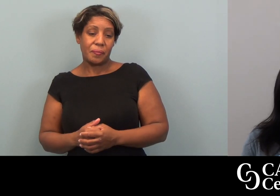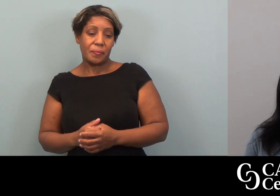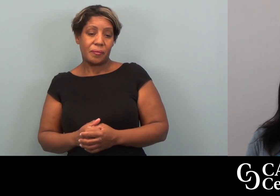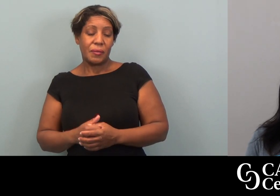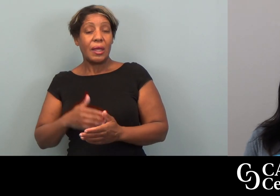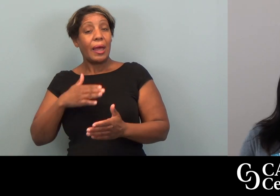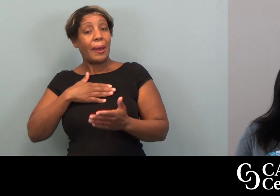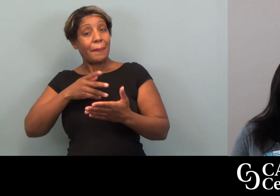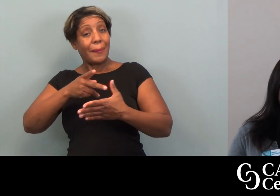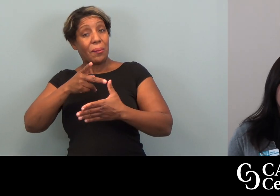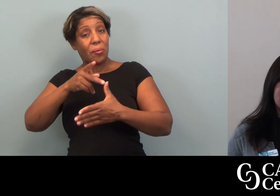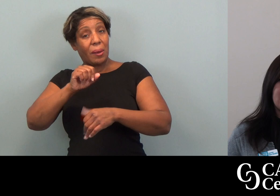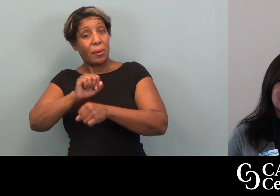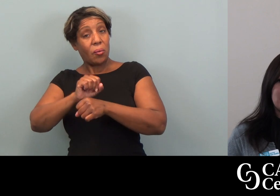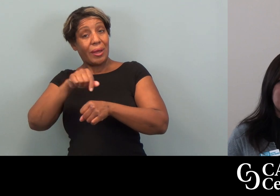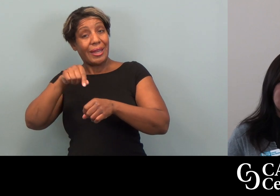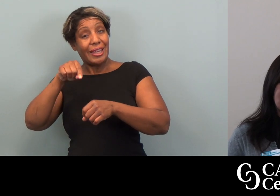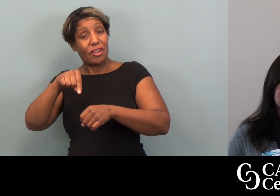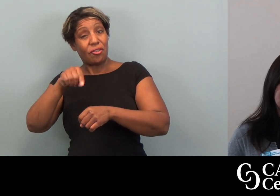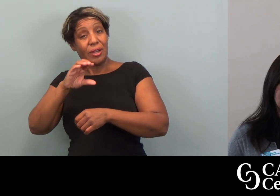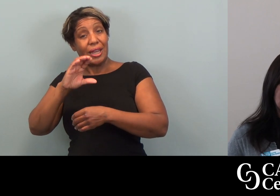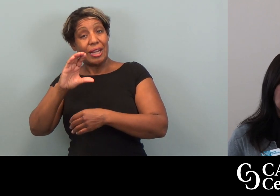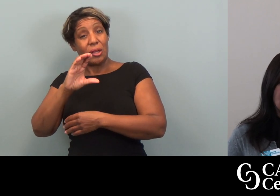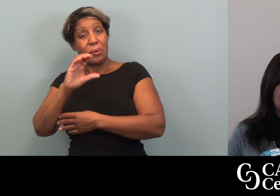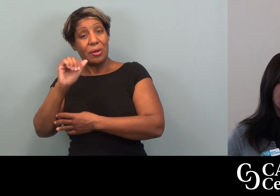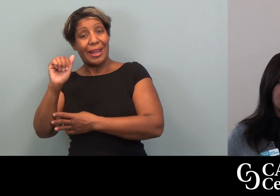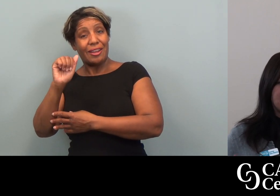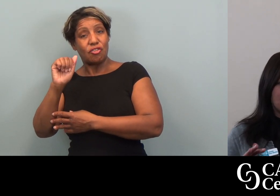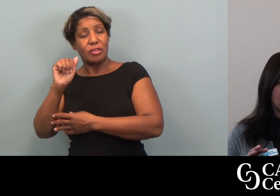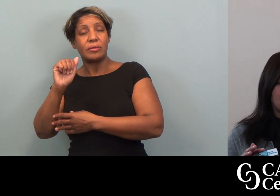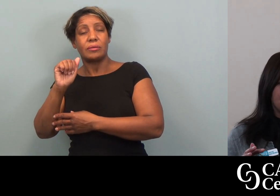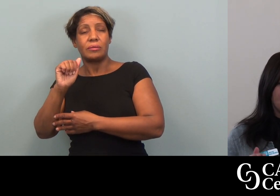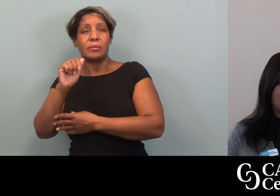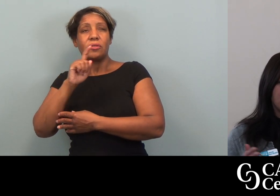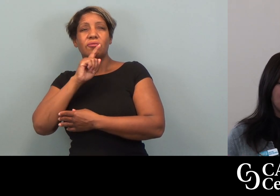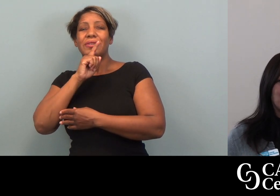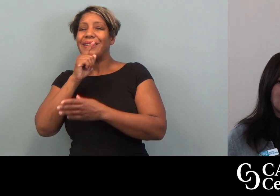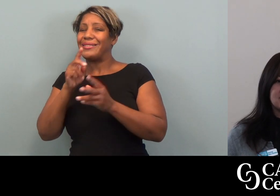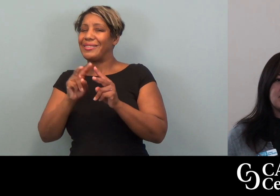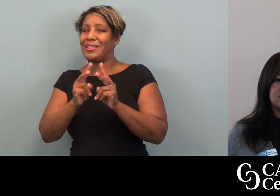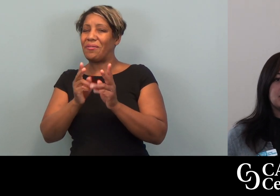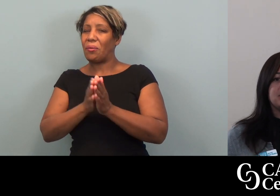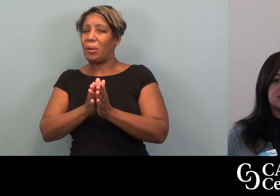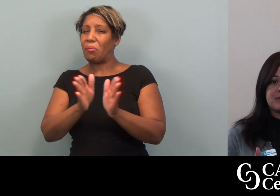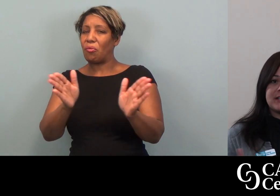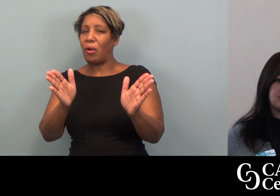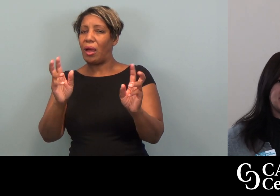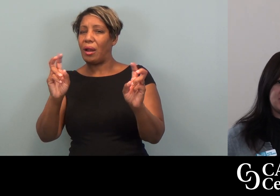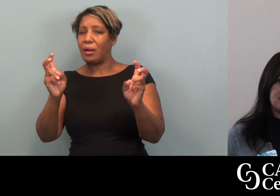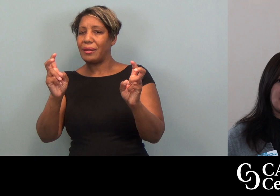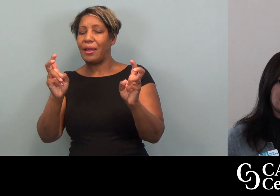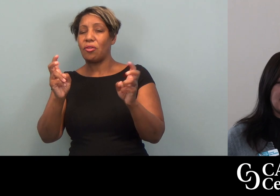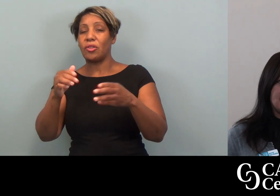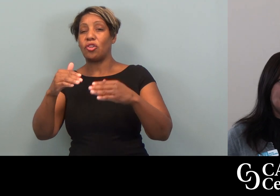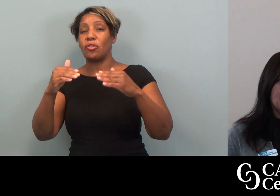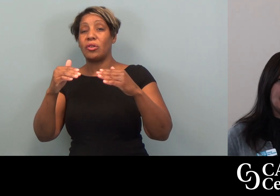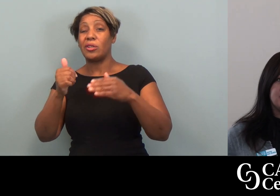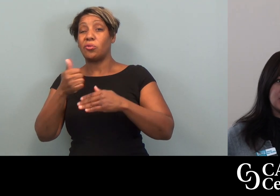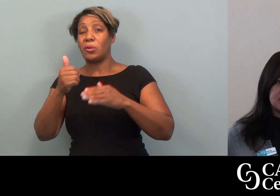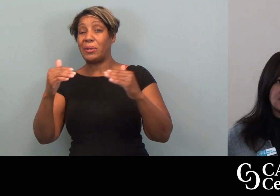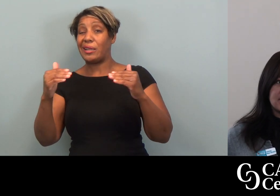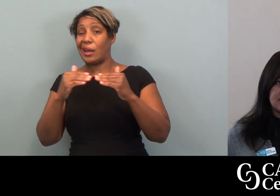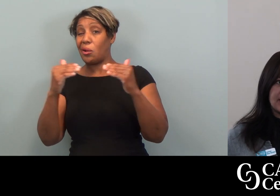So my primary work here at Community Action, it really fell under, like, a pretty broad spectrum of just transportation equity.